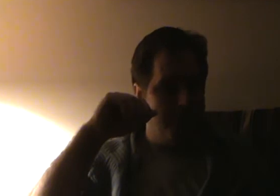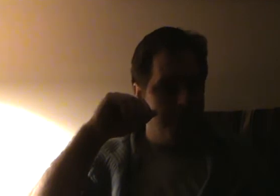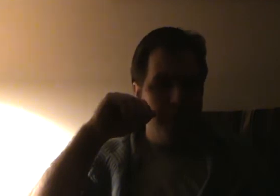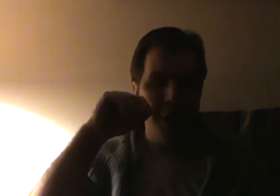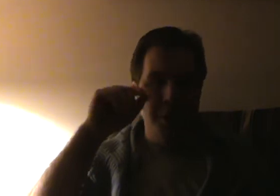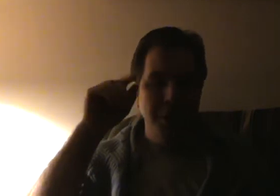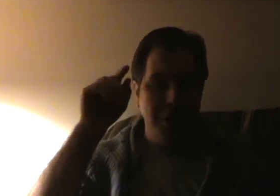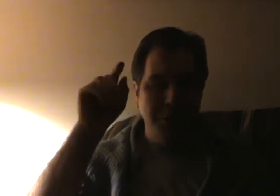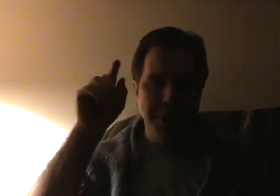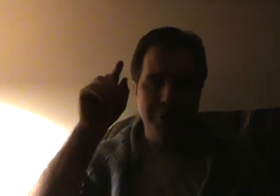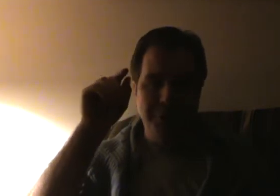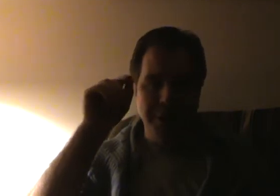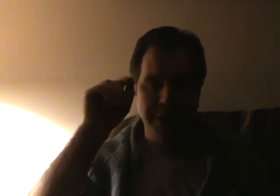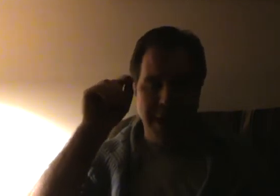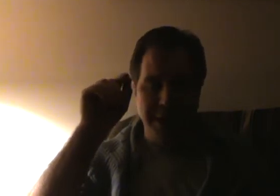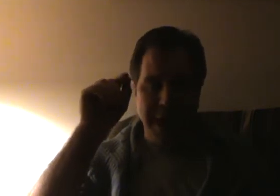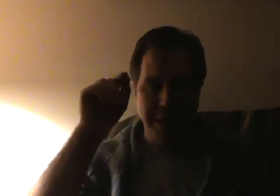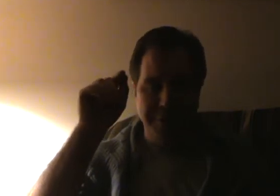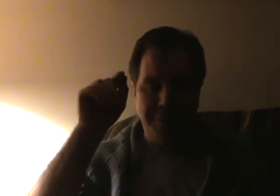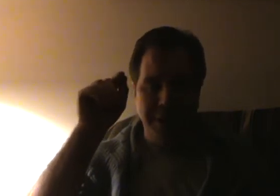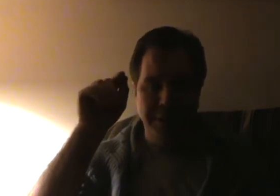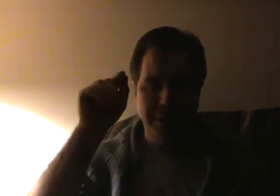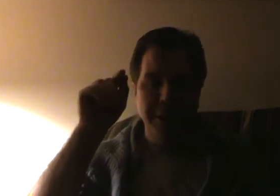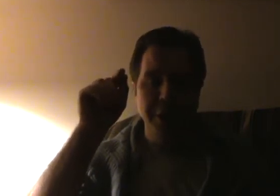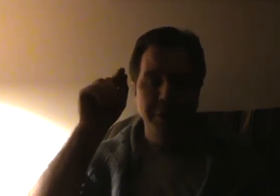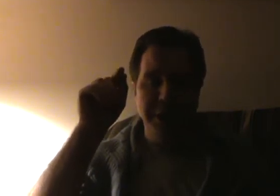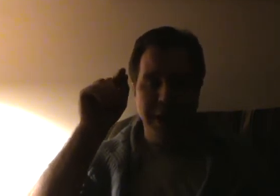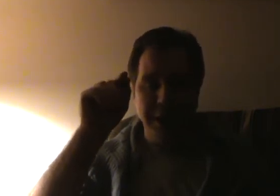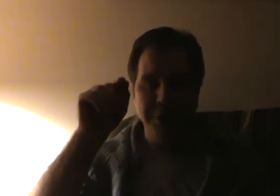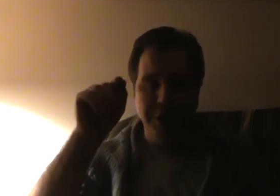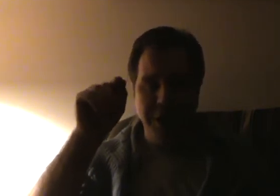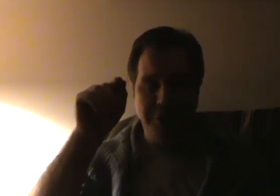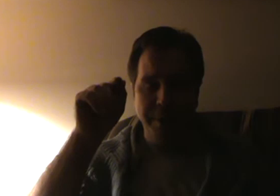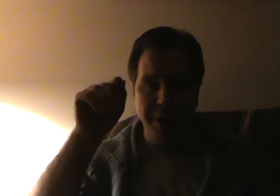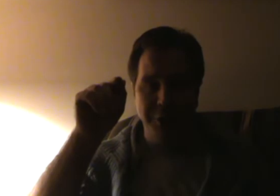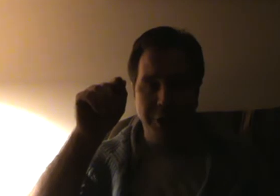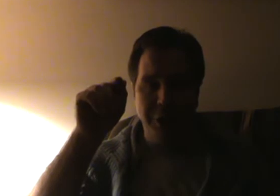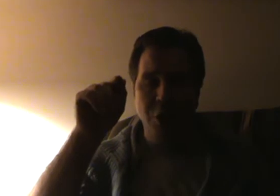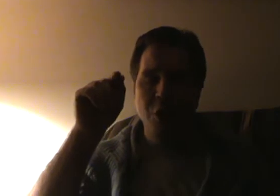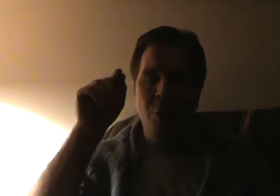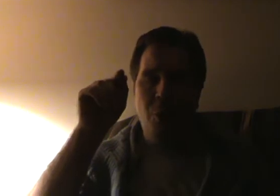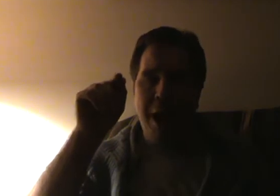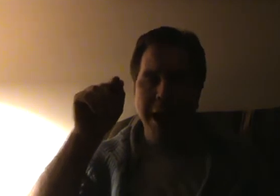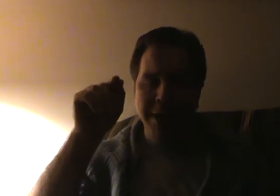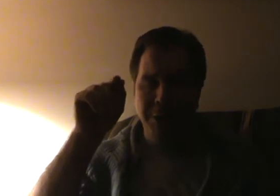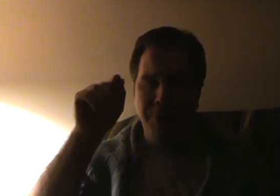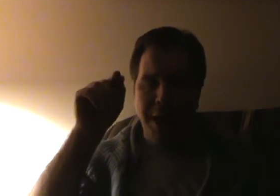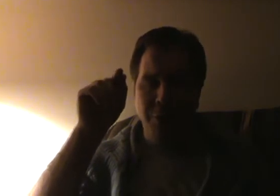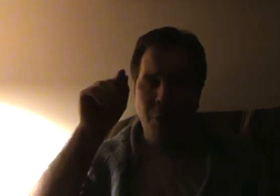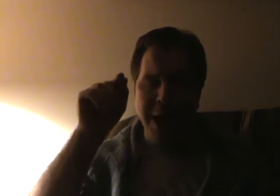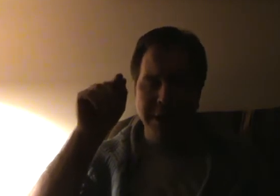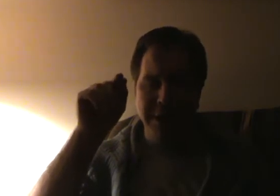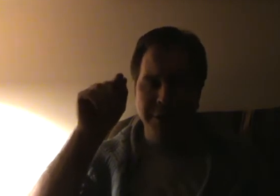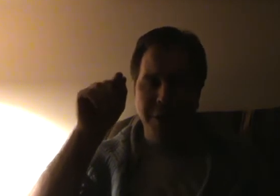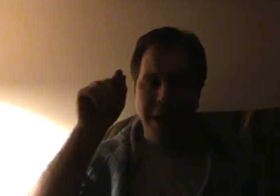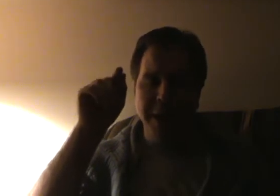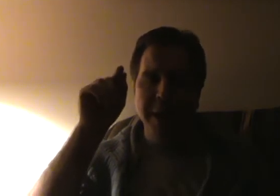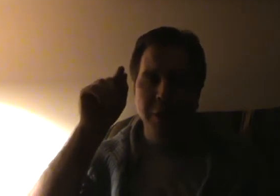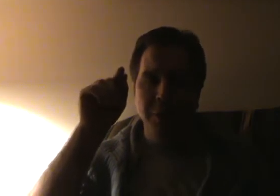You know, you don't tell them fairytales and ask them to believe it. You say, here's the information. Why is it valid? Why is it invalid? You